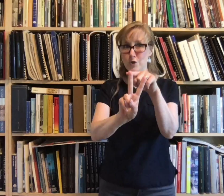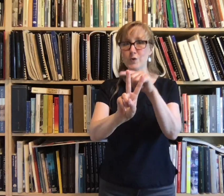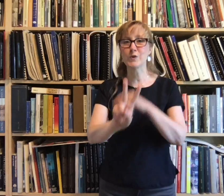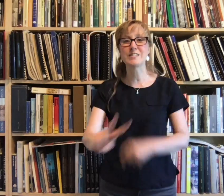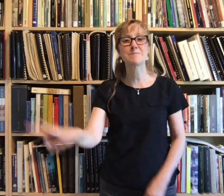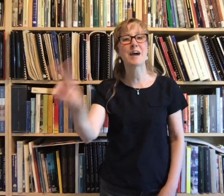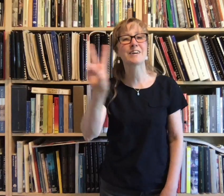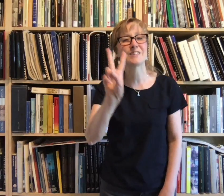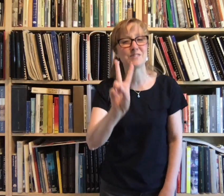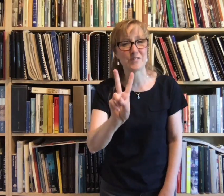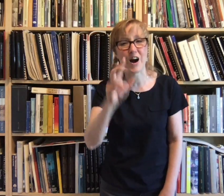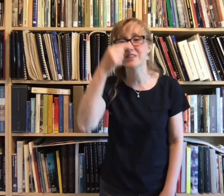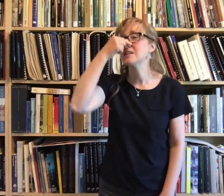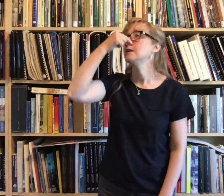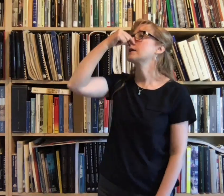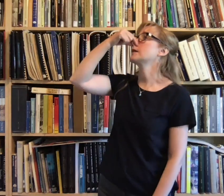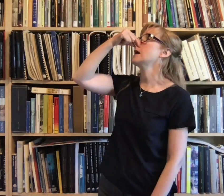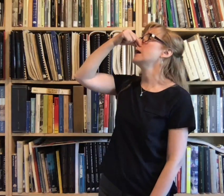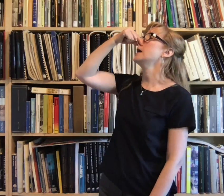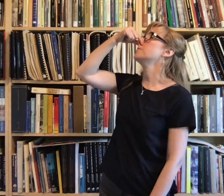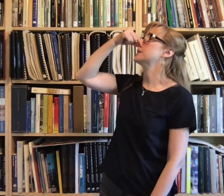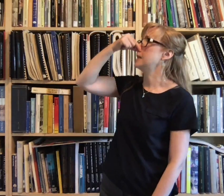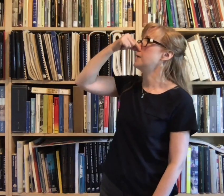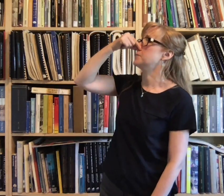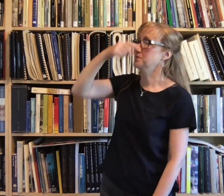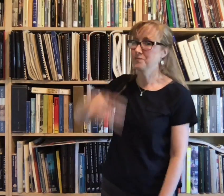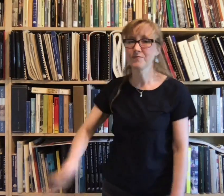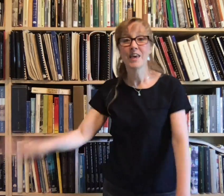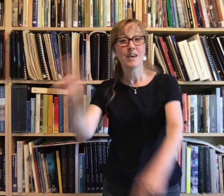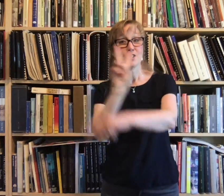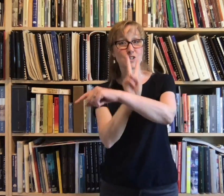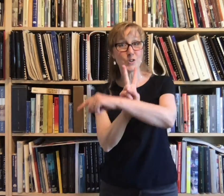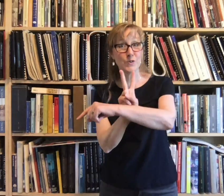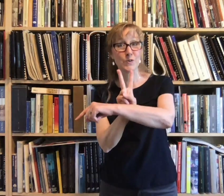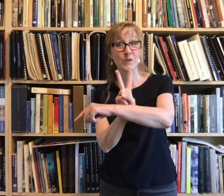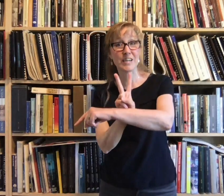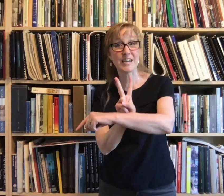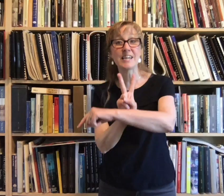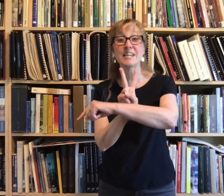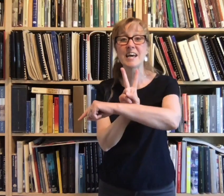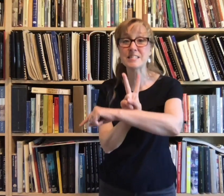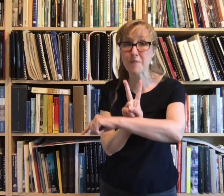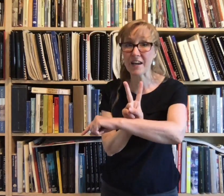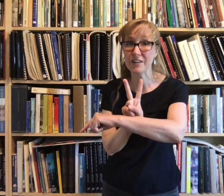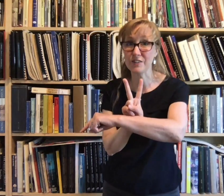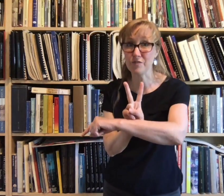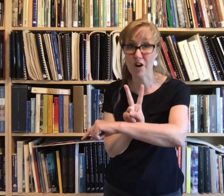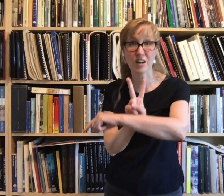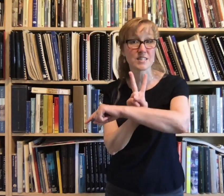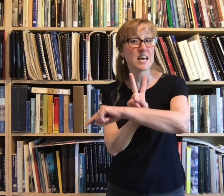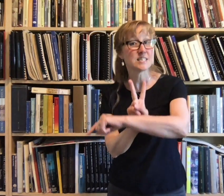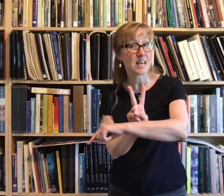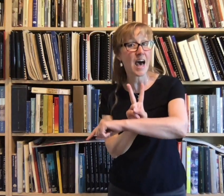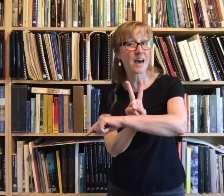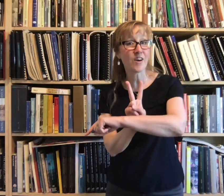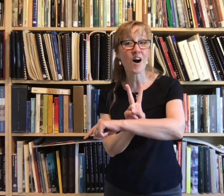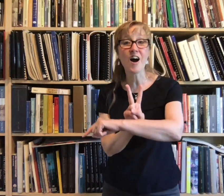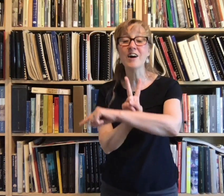two green speckled frogs. Clomp, clomp. One green and speckled frogs sat on